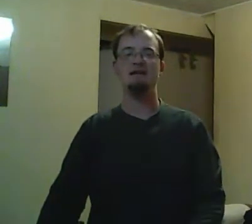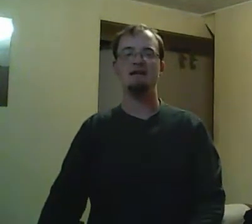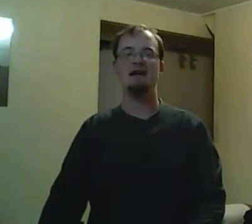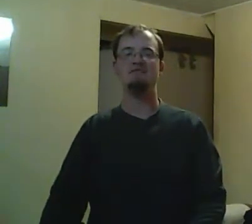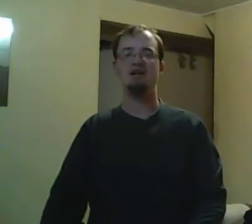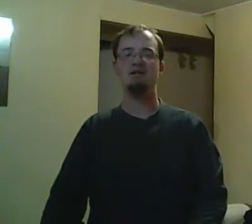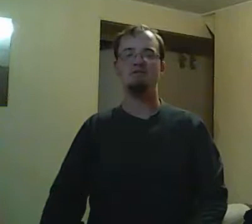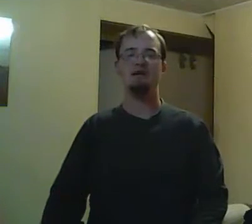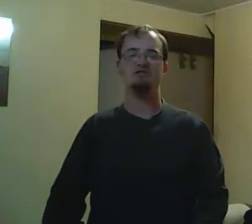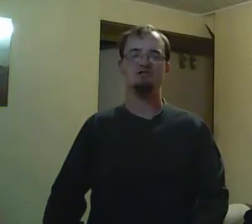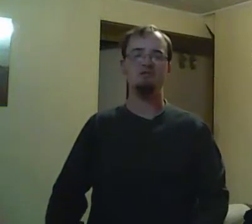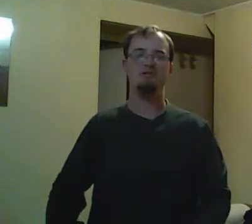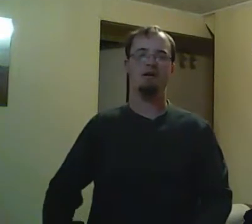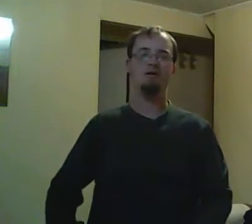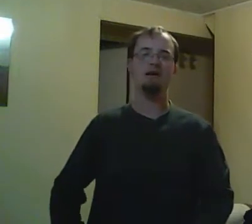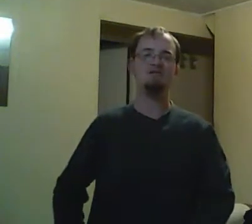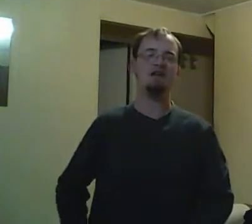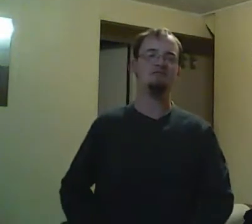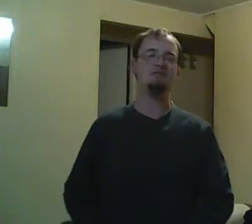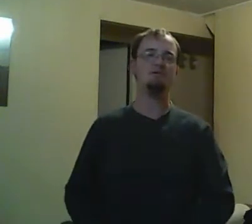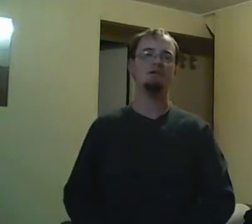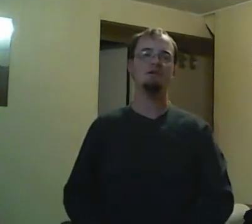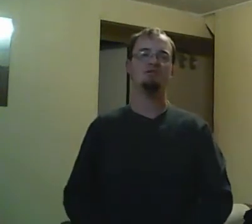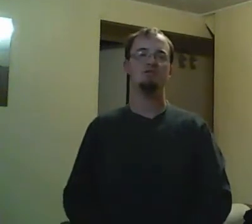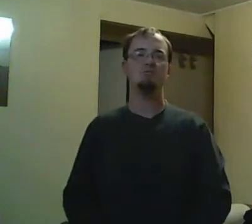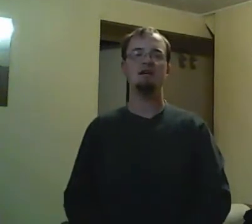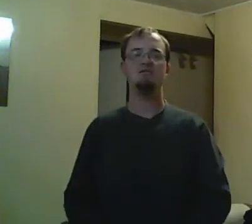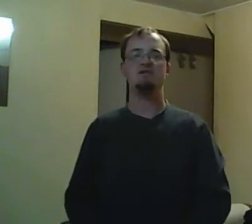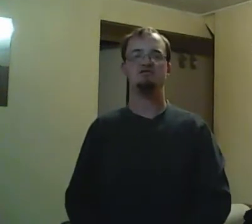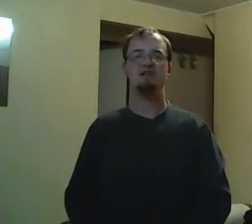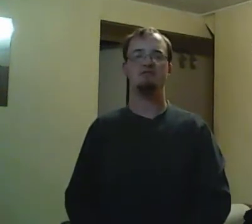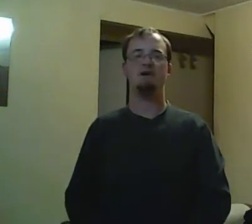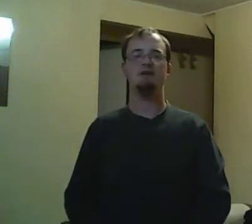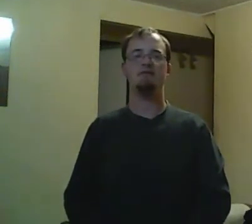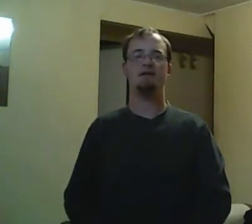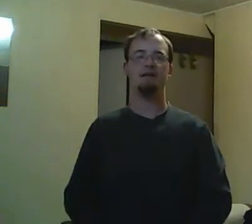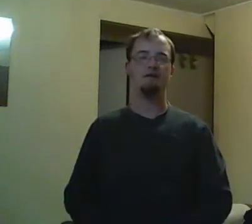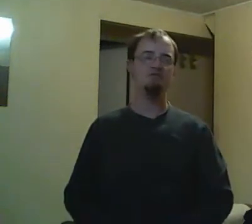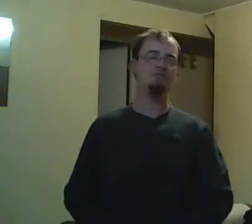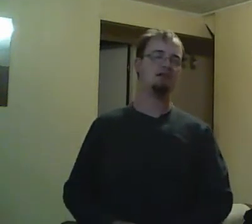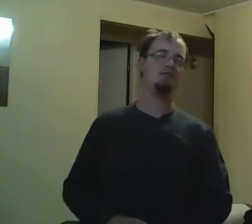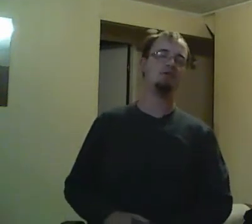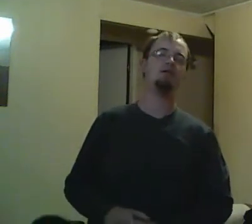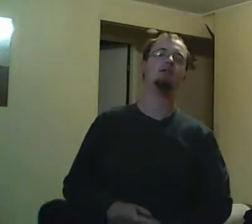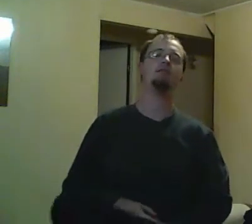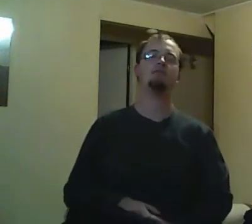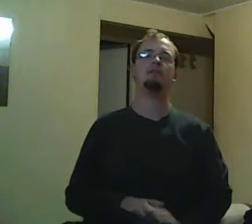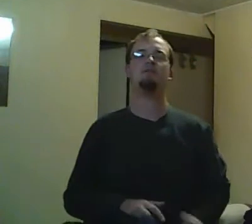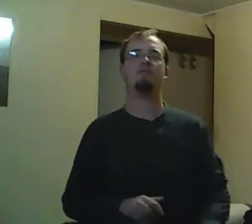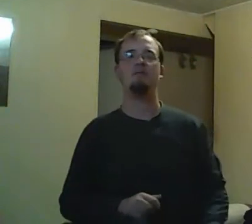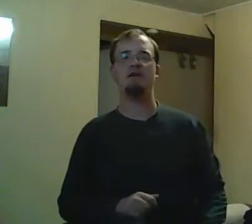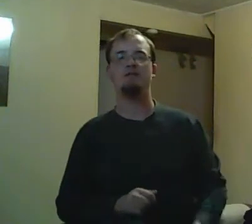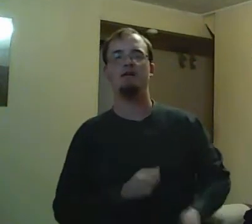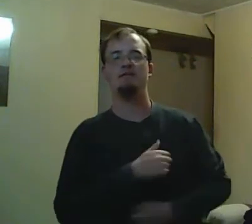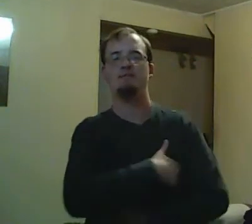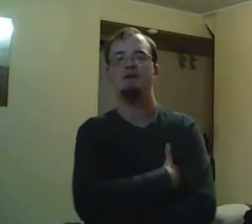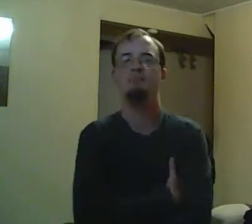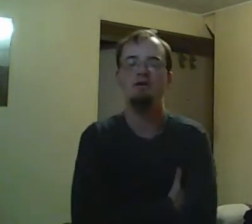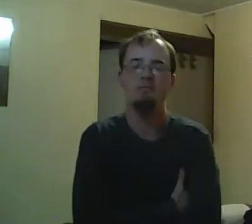got lucky. I think because of Radich's tenure, being 25 years and all that, he got lucky. He got the reassignment. I think if he